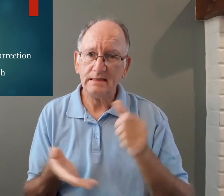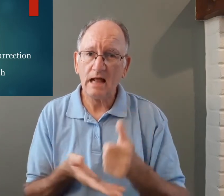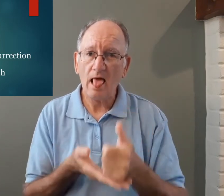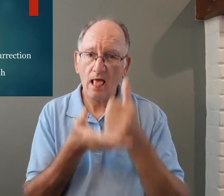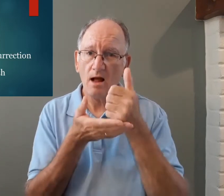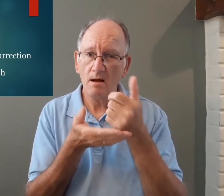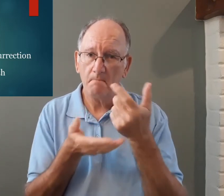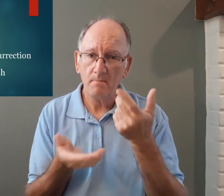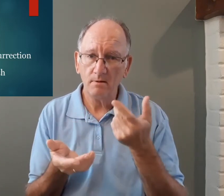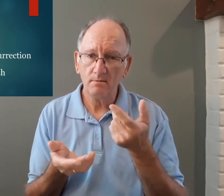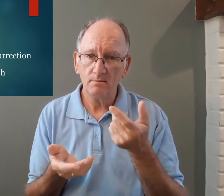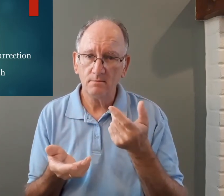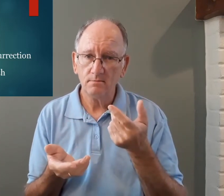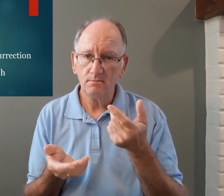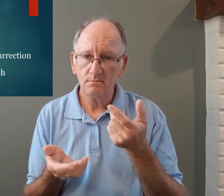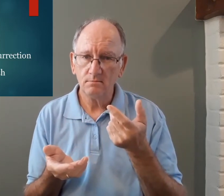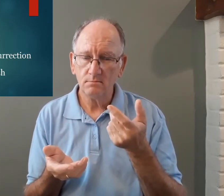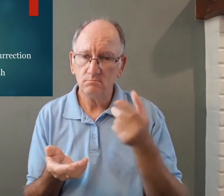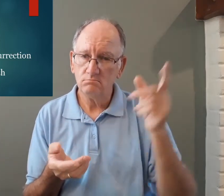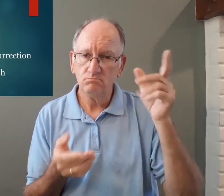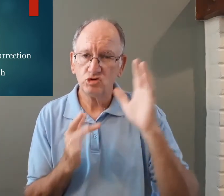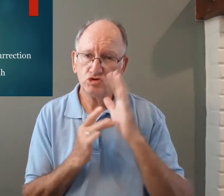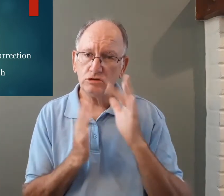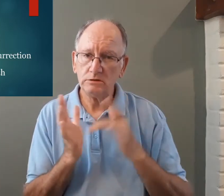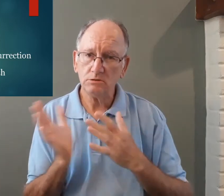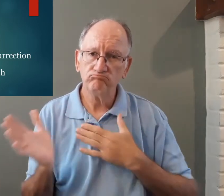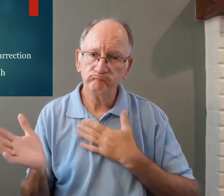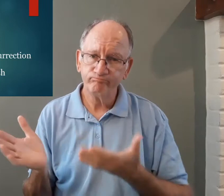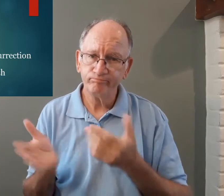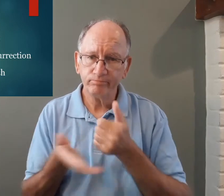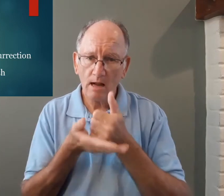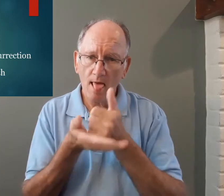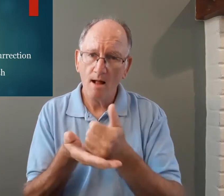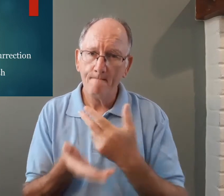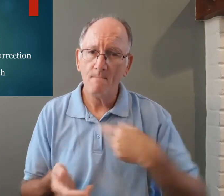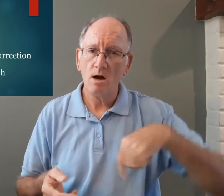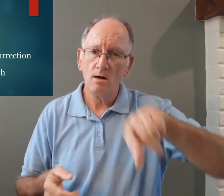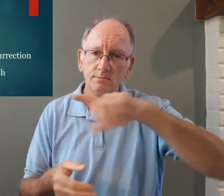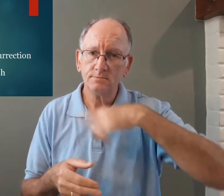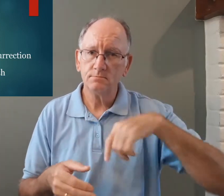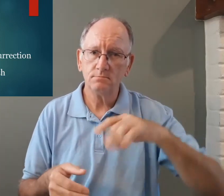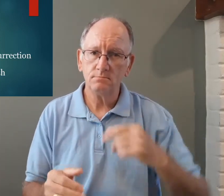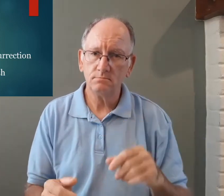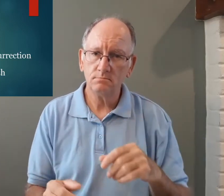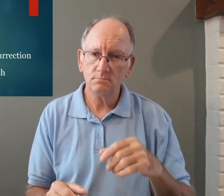and we need help and so Jesus was willing to help us